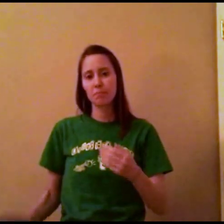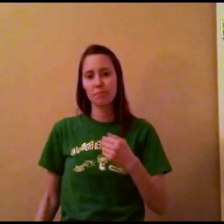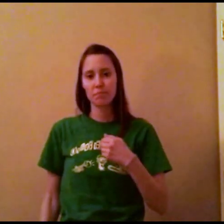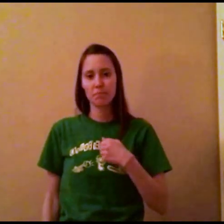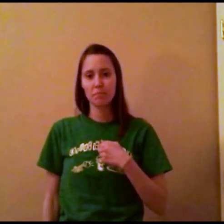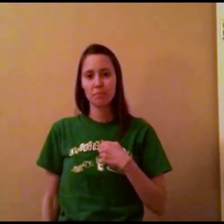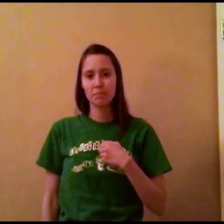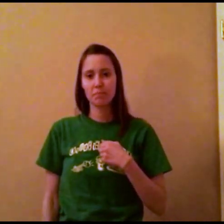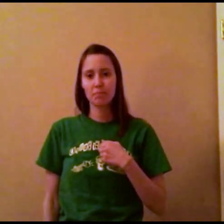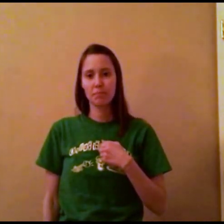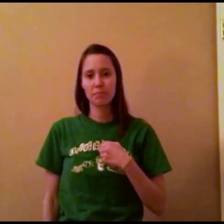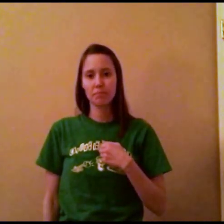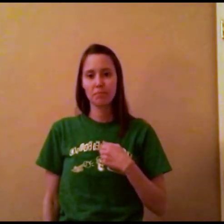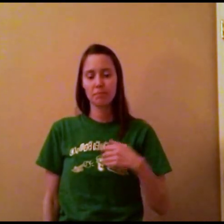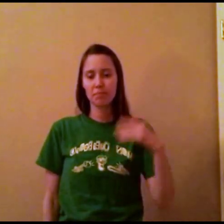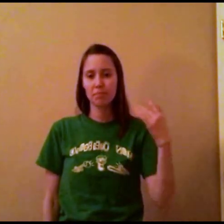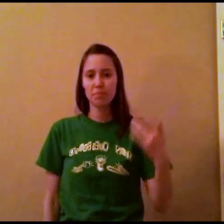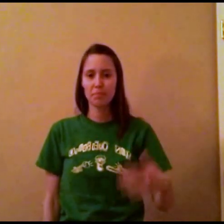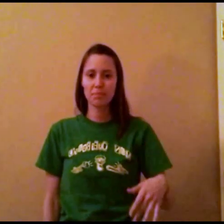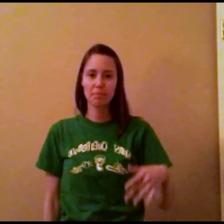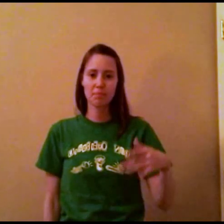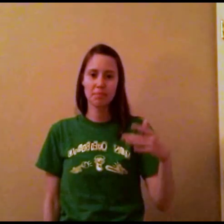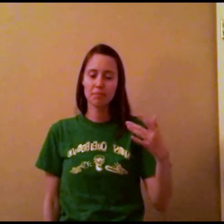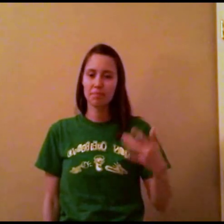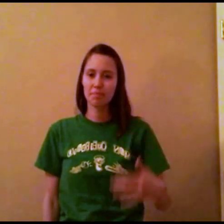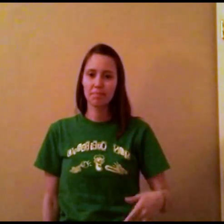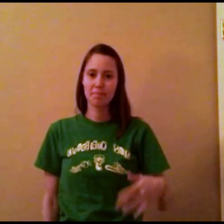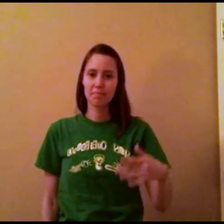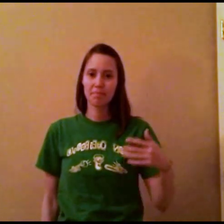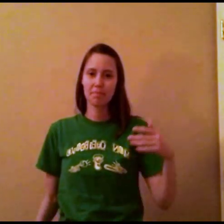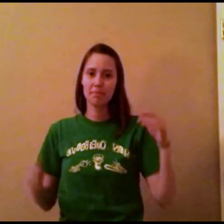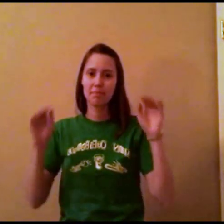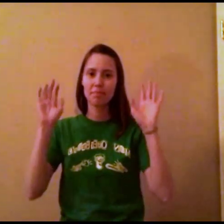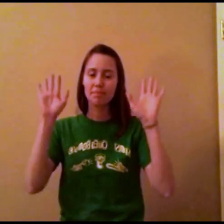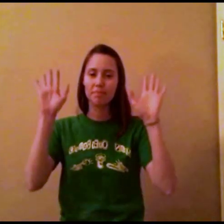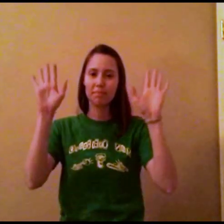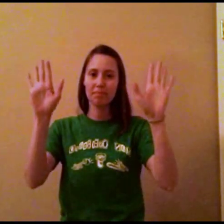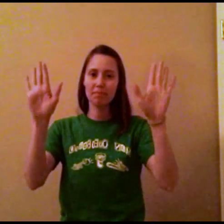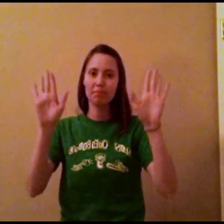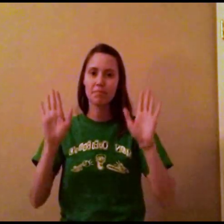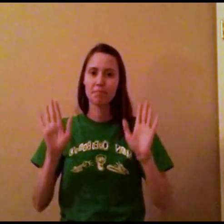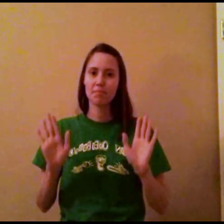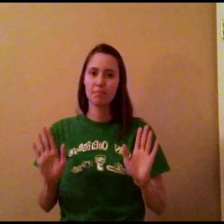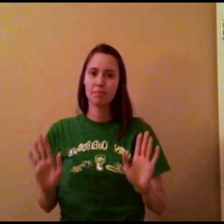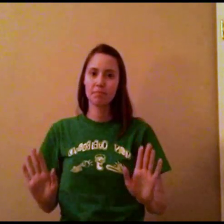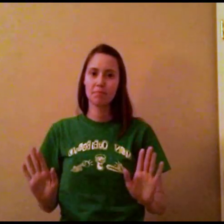for me. Oh, it is wonderful,